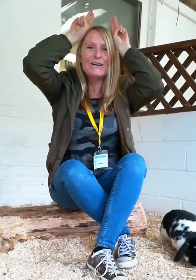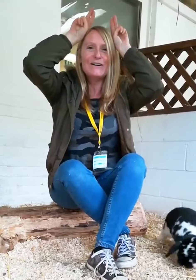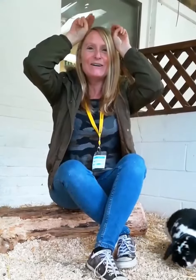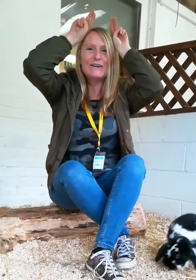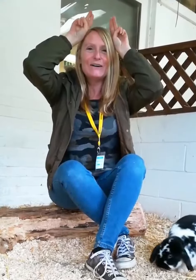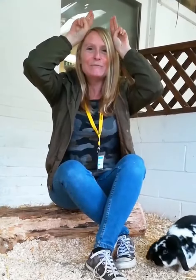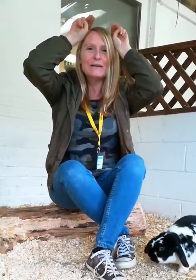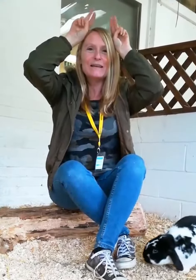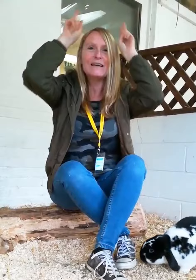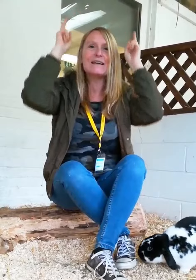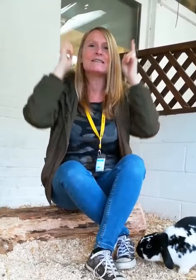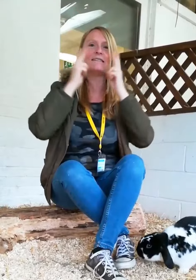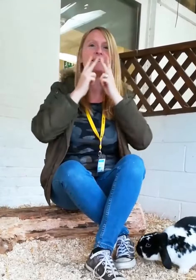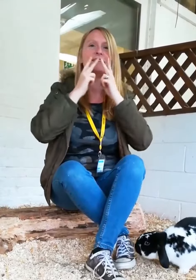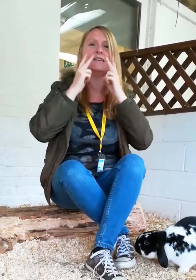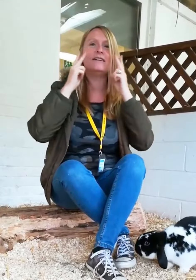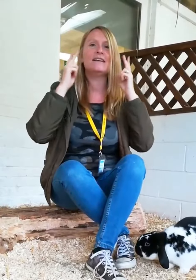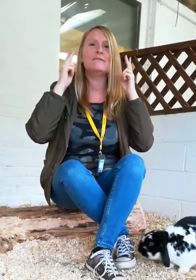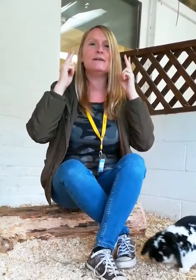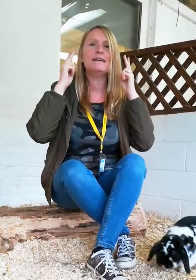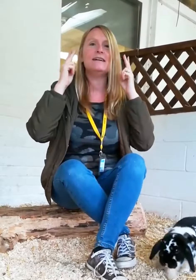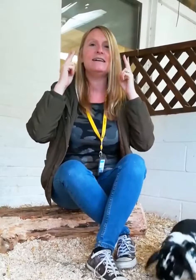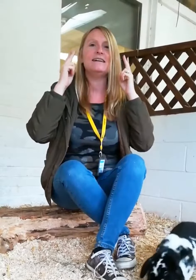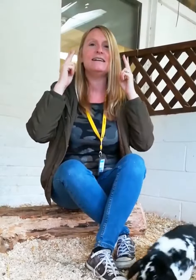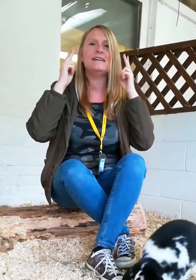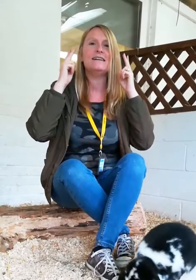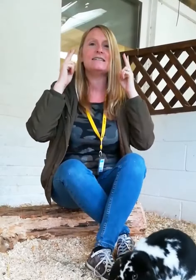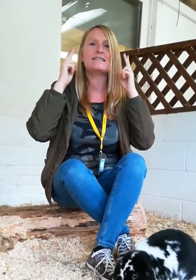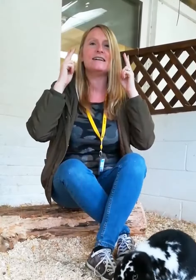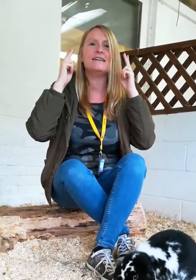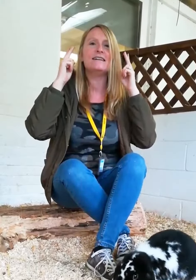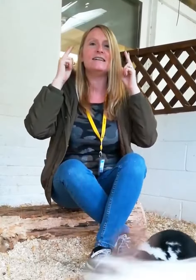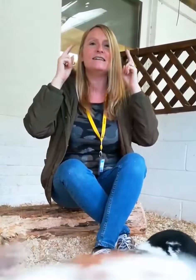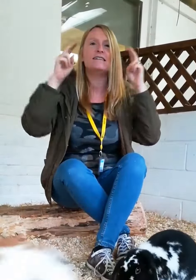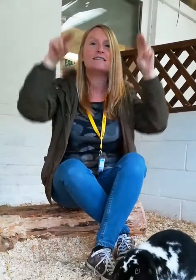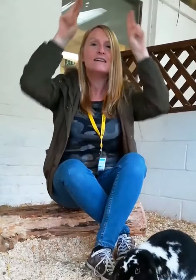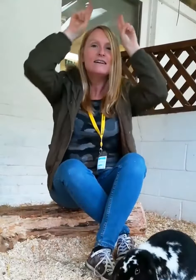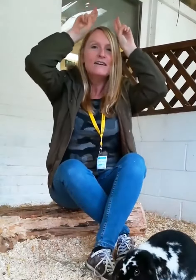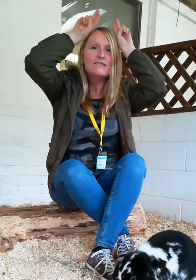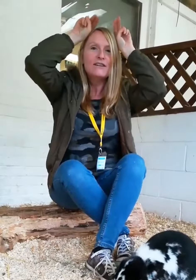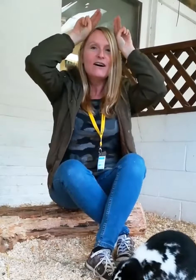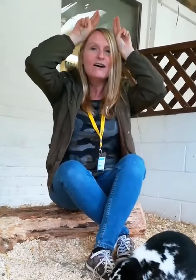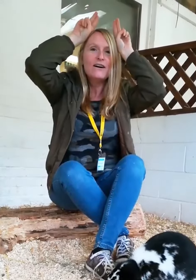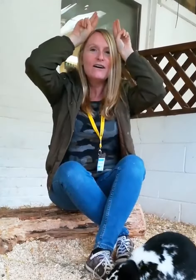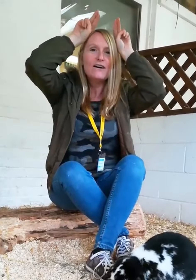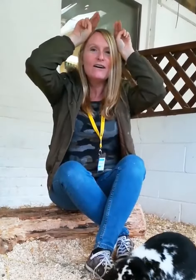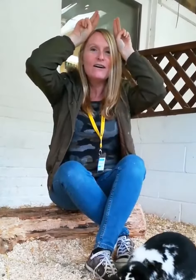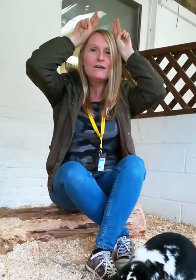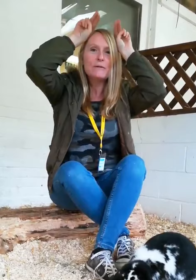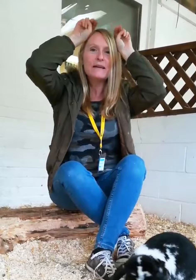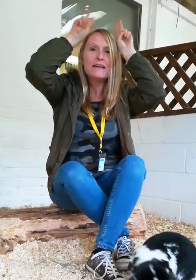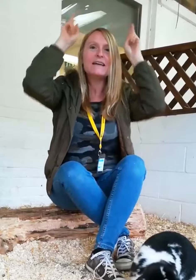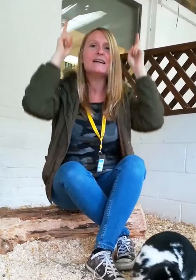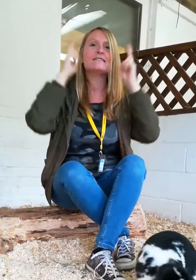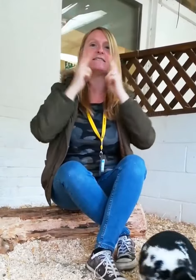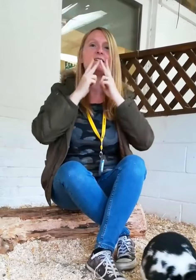Floppy ears and curly whiskers. Floppy ears and